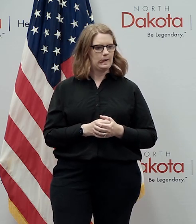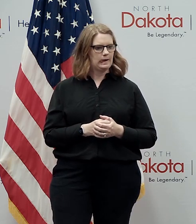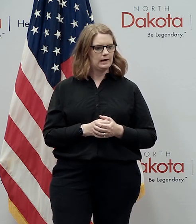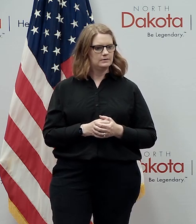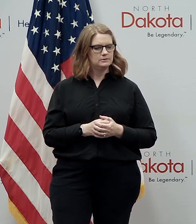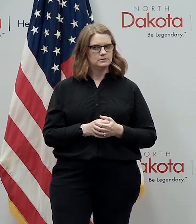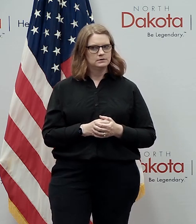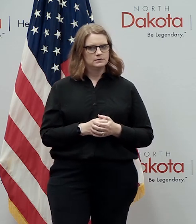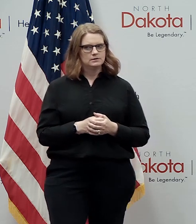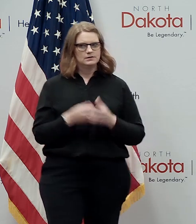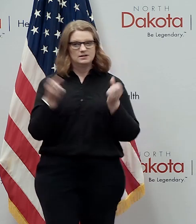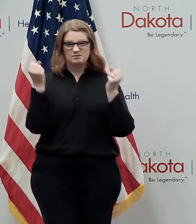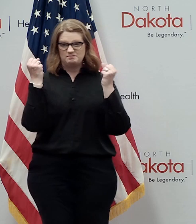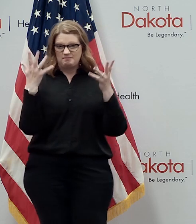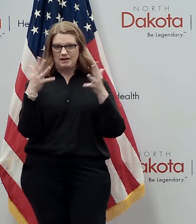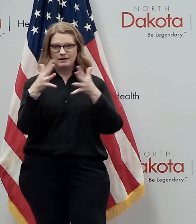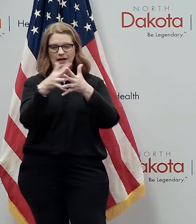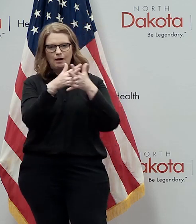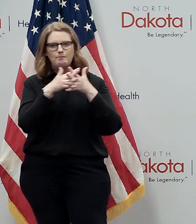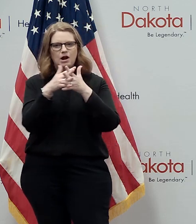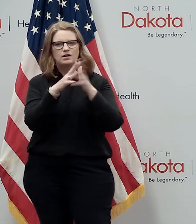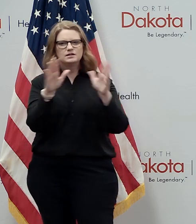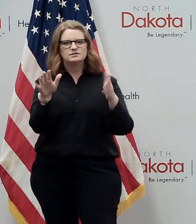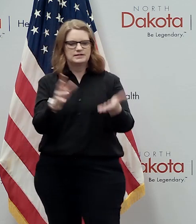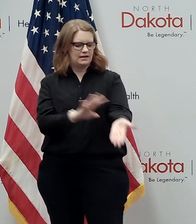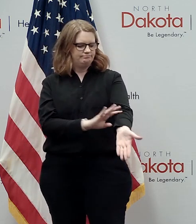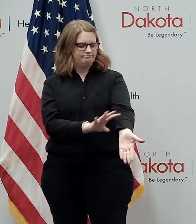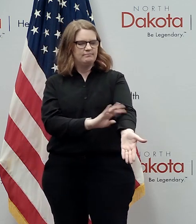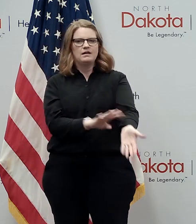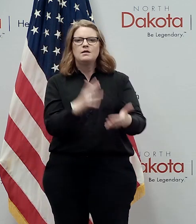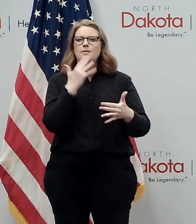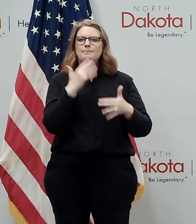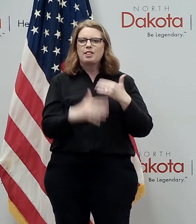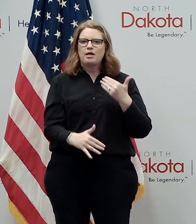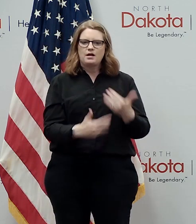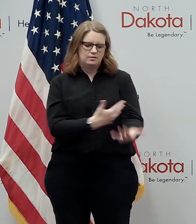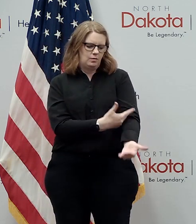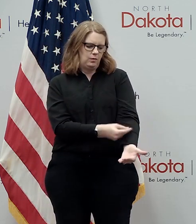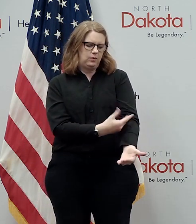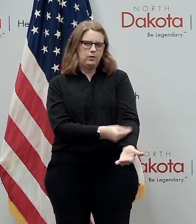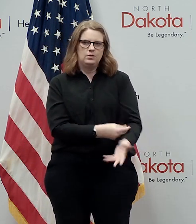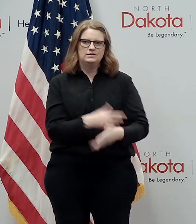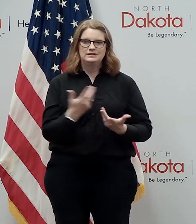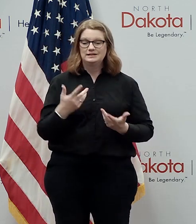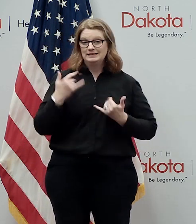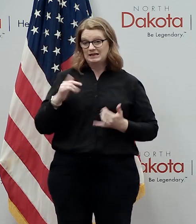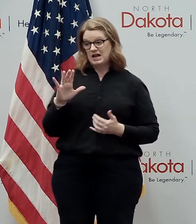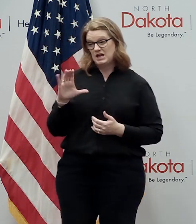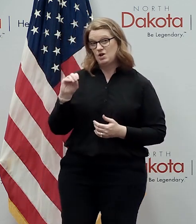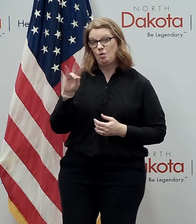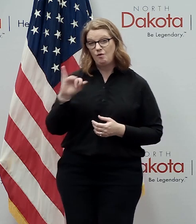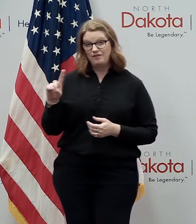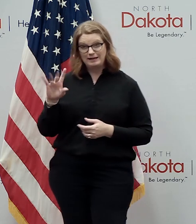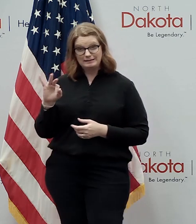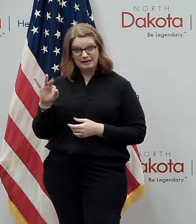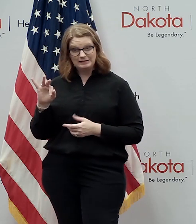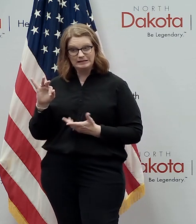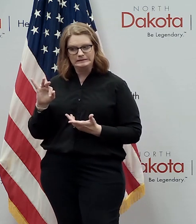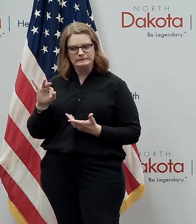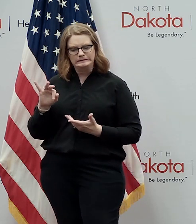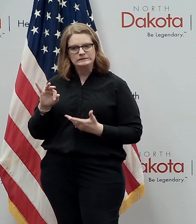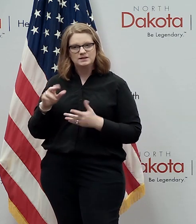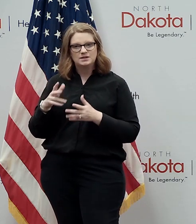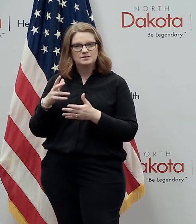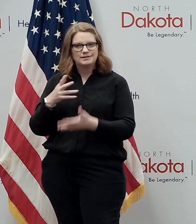millions of americans give blood every year unfortunately concerns over covid 19 have led to many canceled blood drives